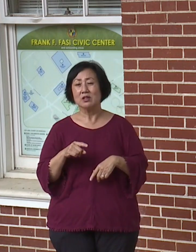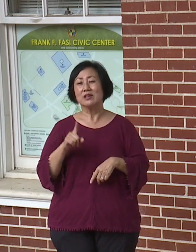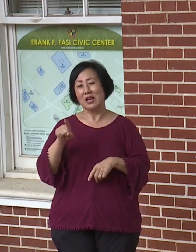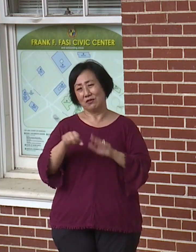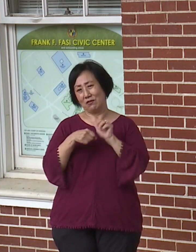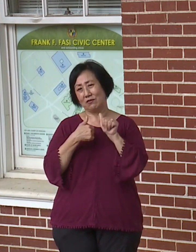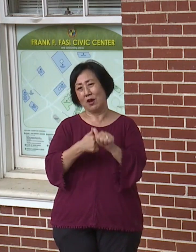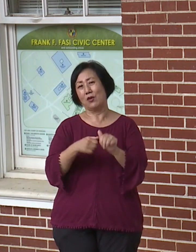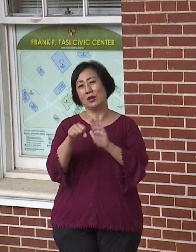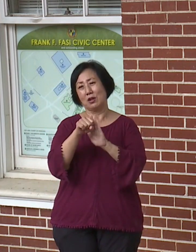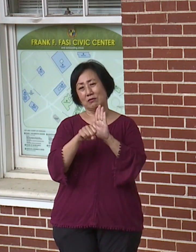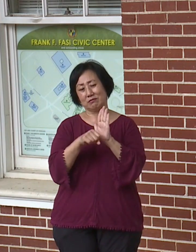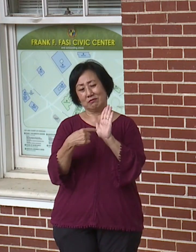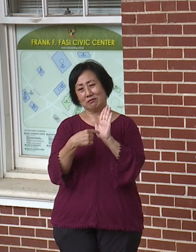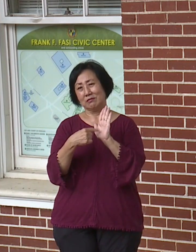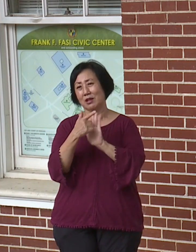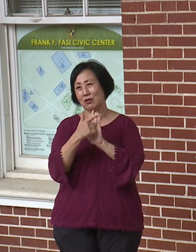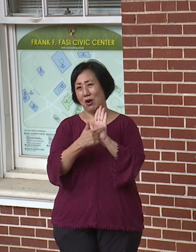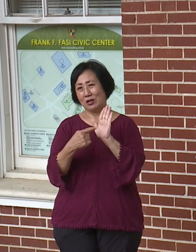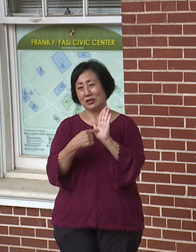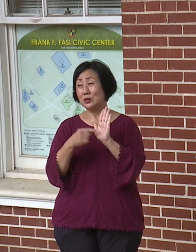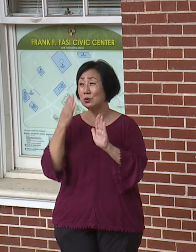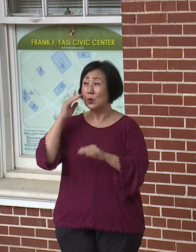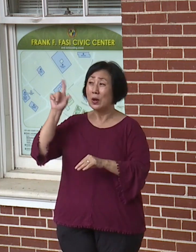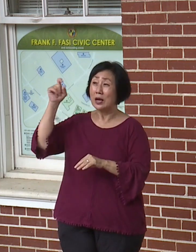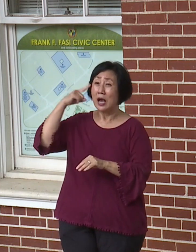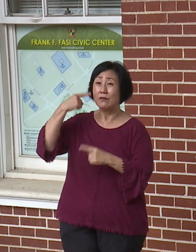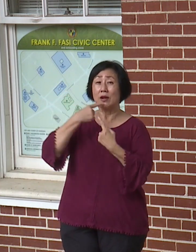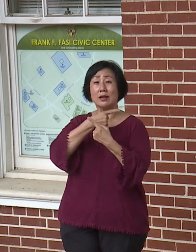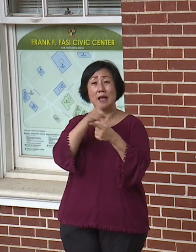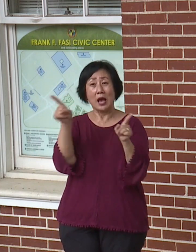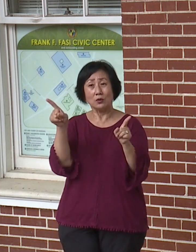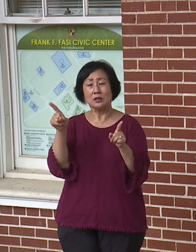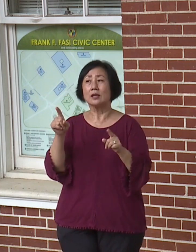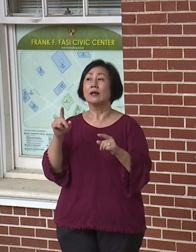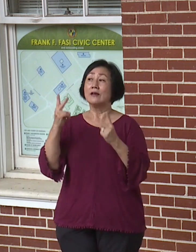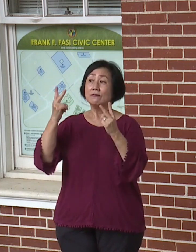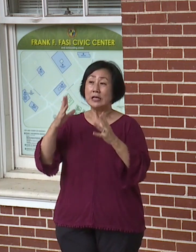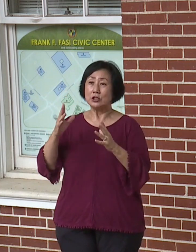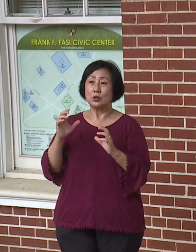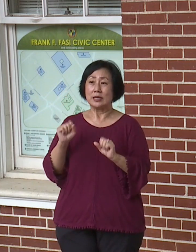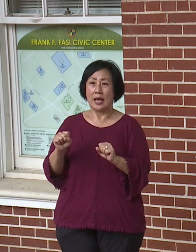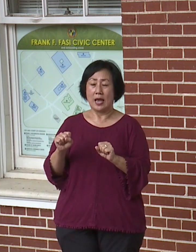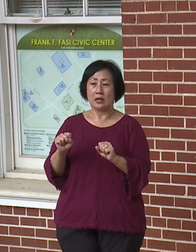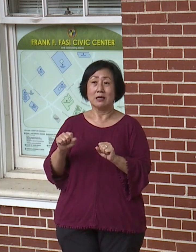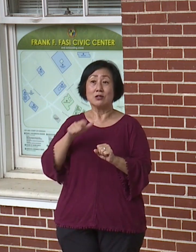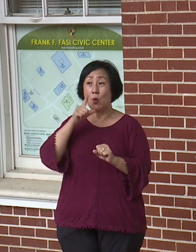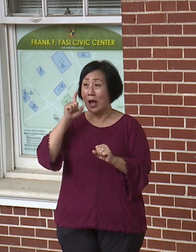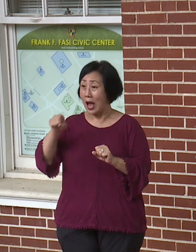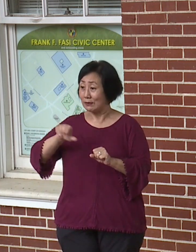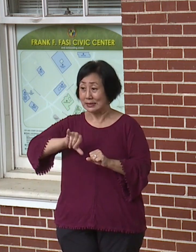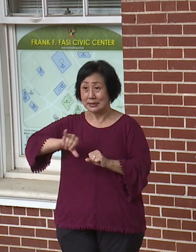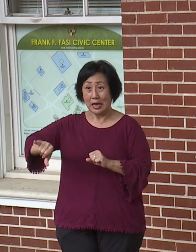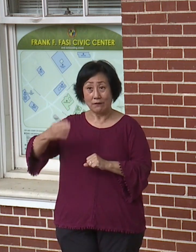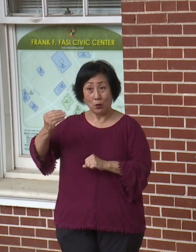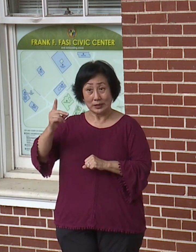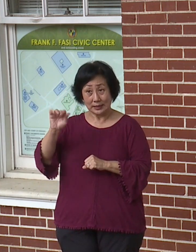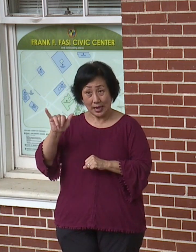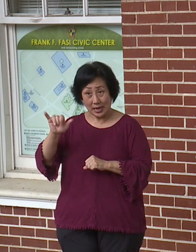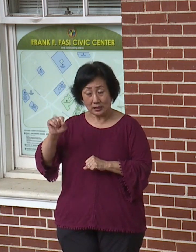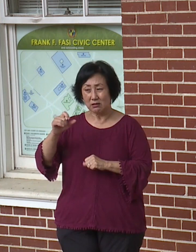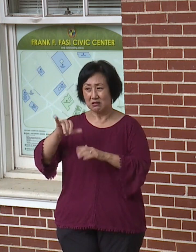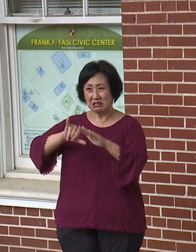that are in place. And as you know, Governor Ige has allowed visitors to be exempted from quarantine if they get a trusted partner